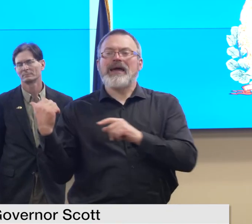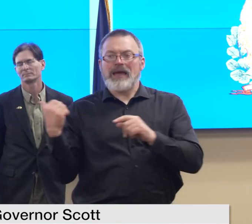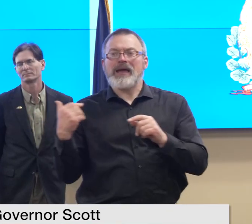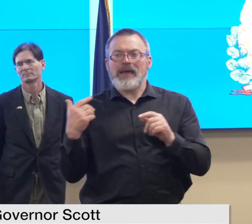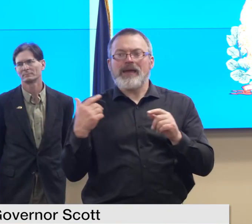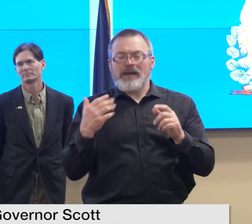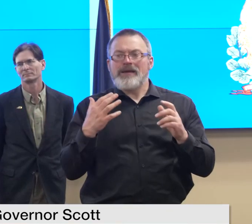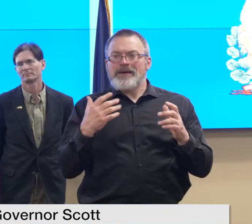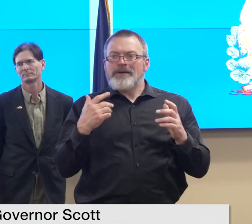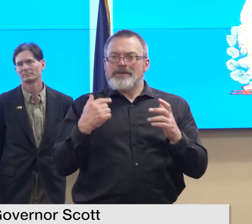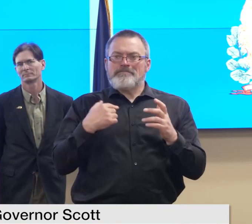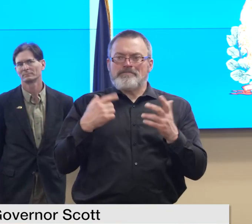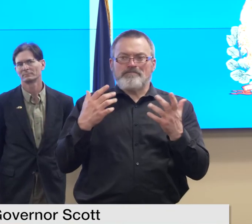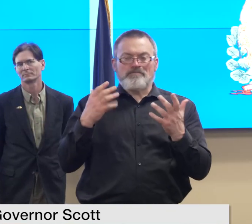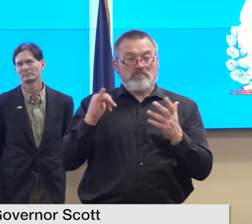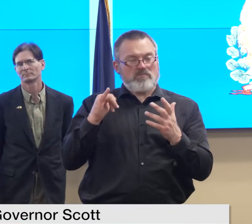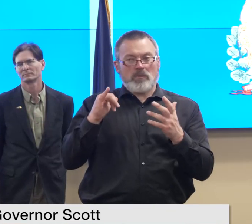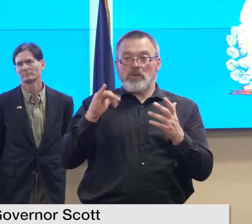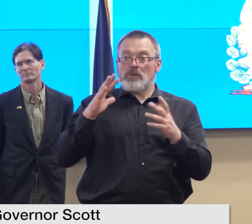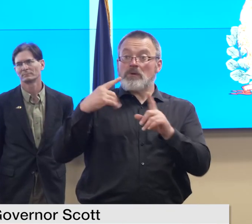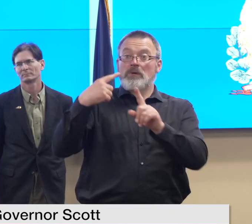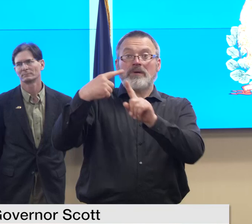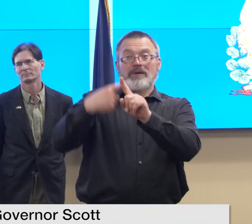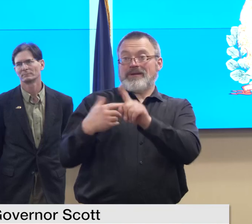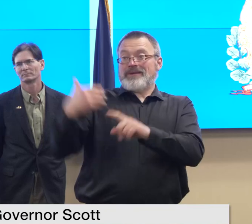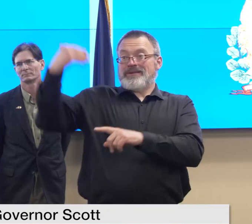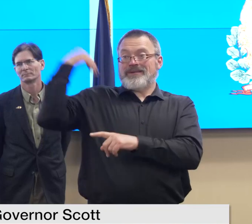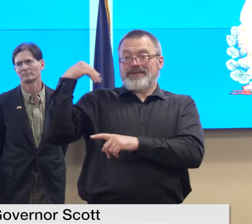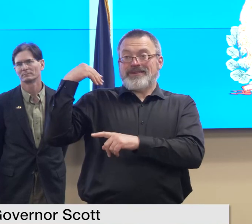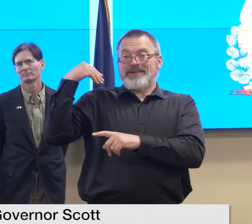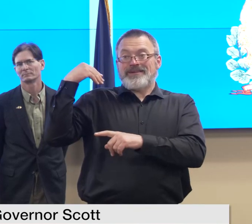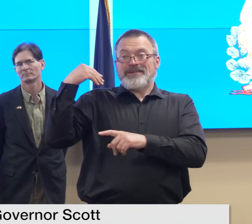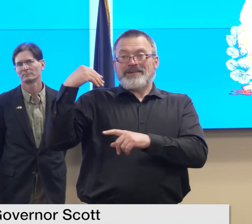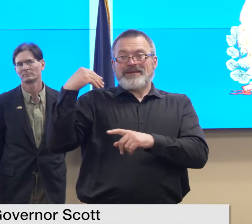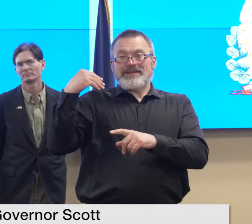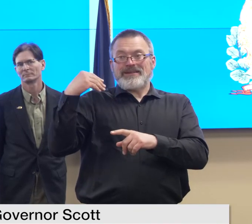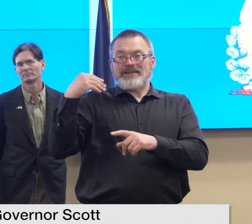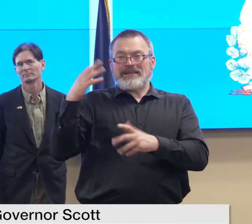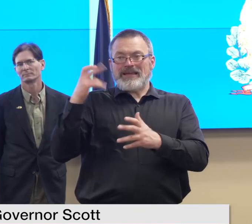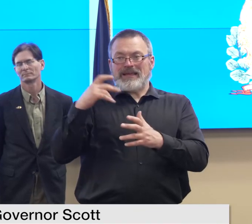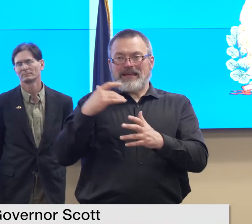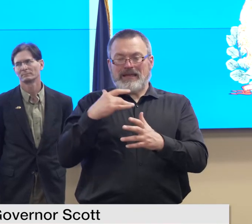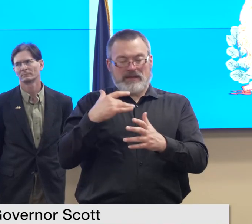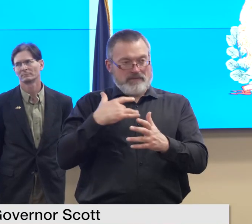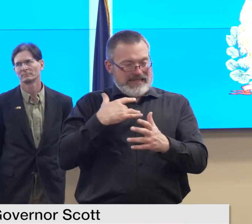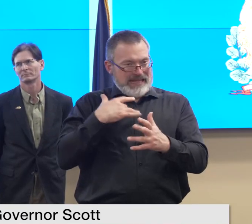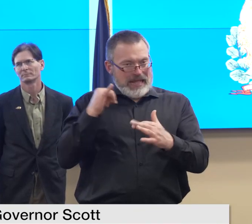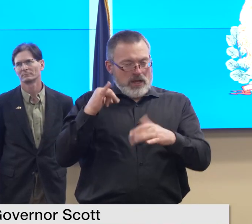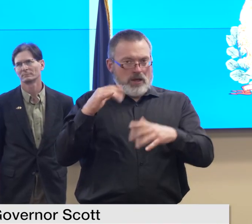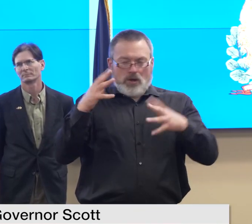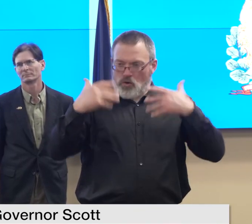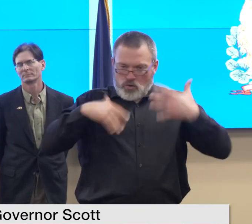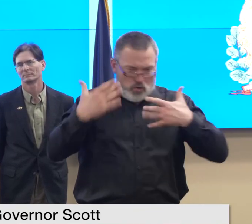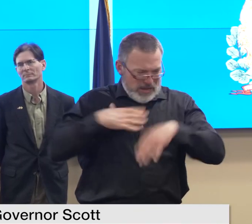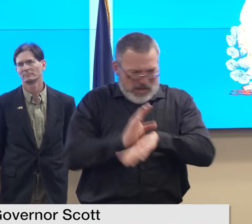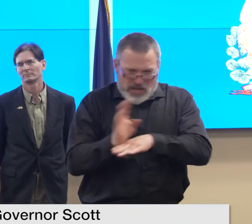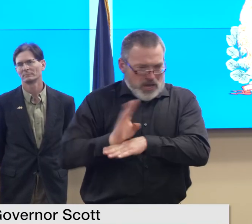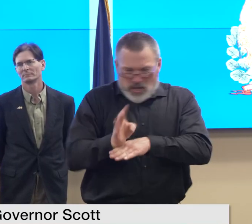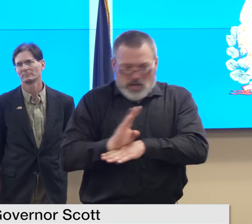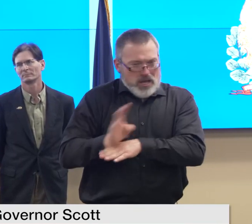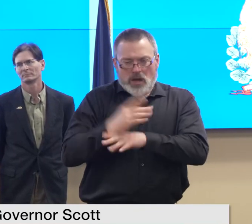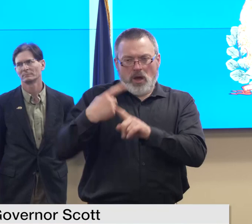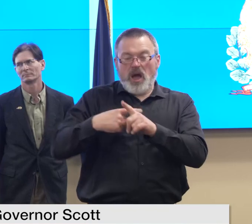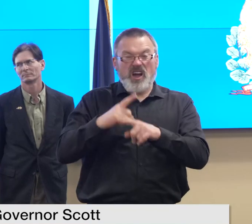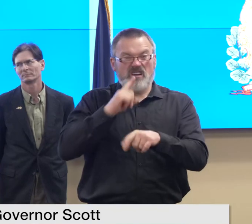a month ago this flood happened it was like six days ago and uh and so